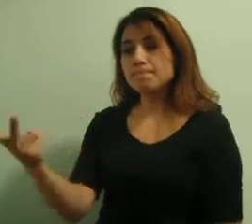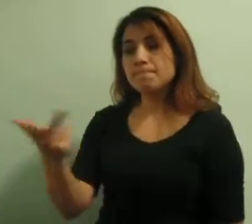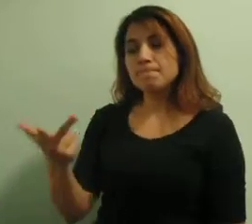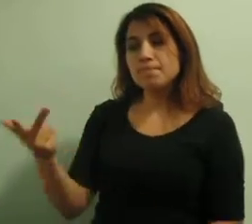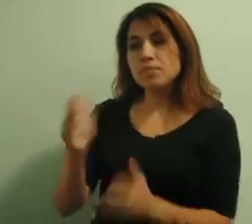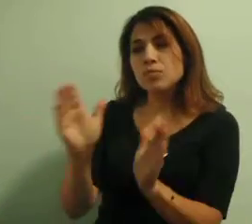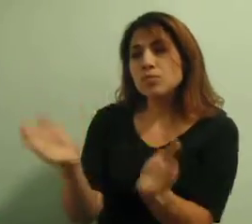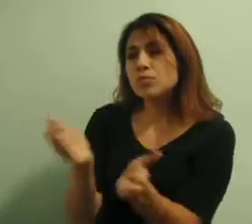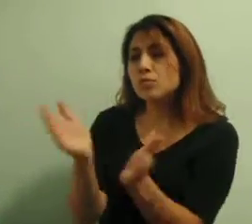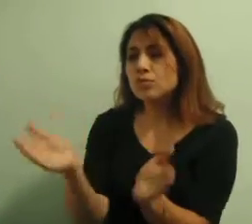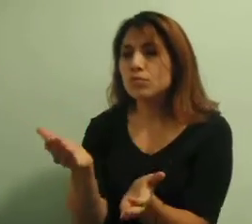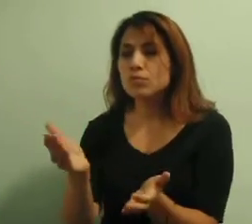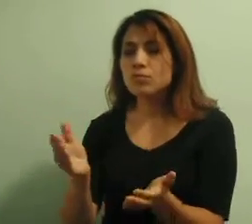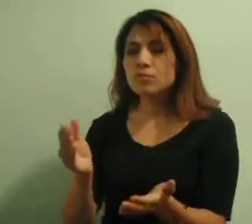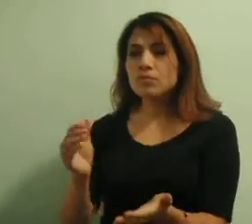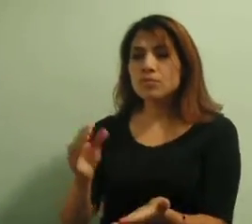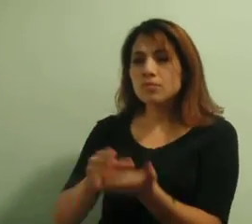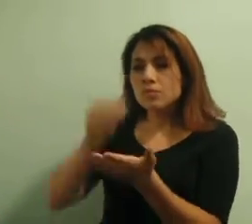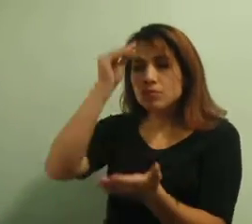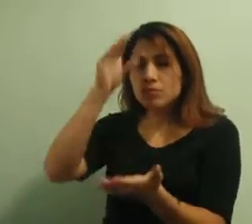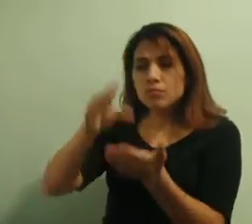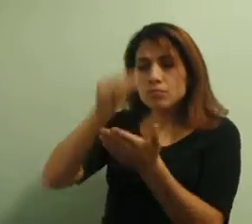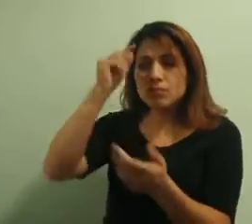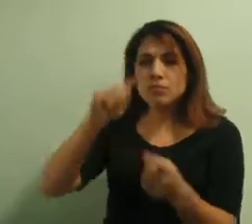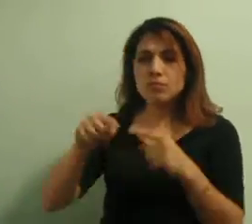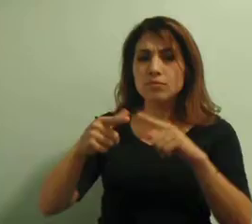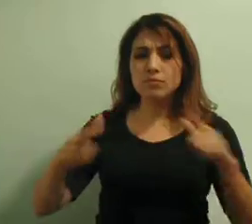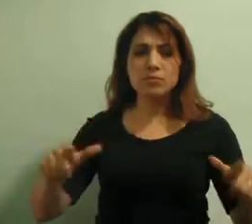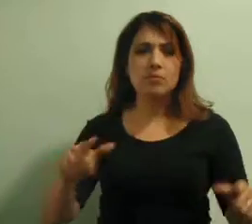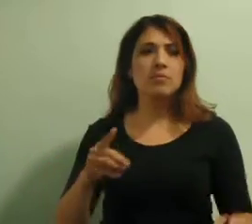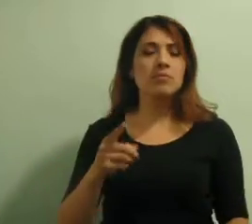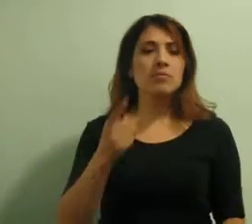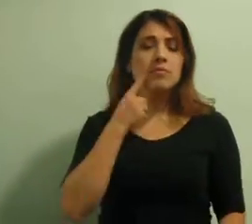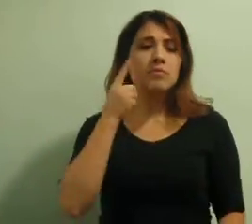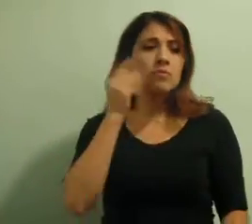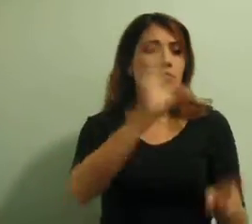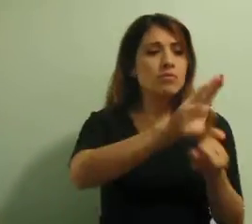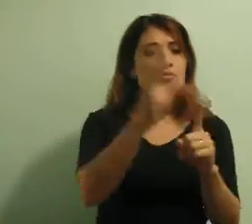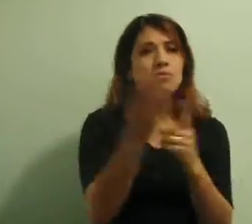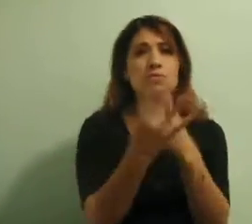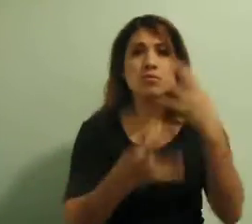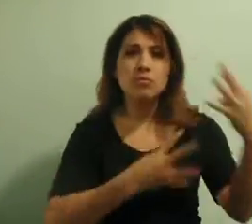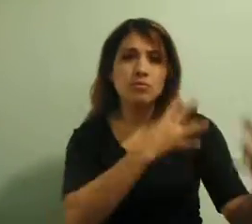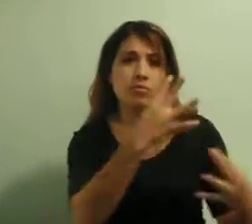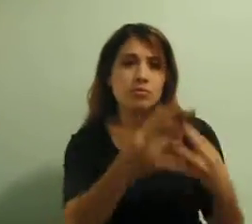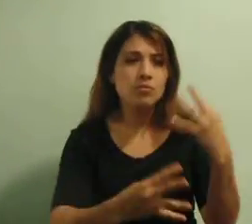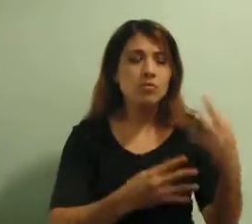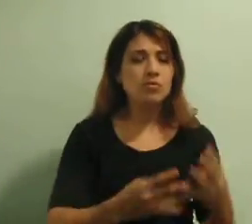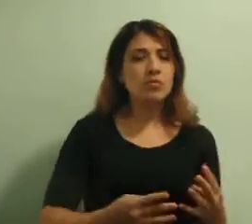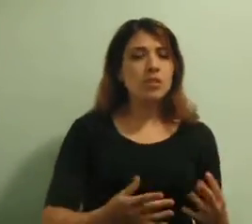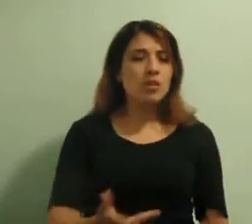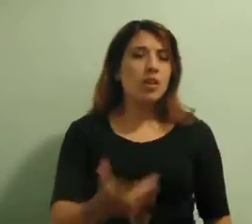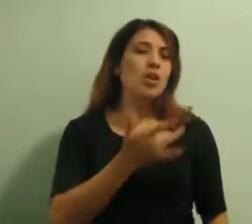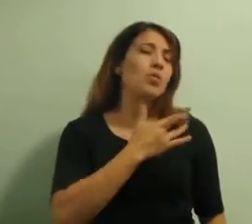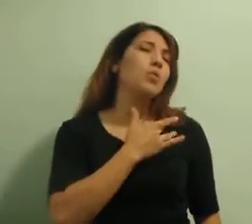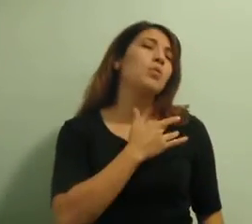and the three of them really encouraged me a lot. They taught me sign language, they let me observe the deaf culture,